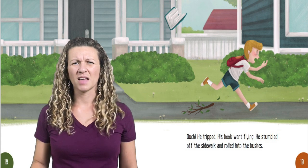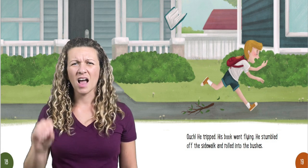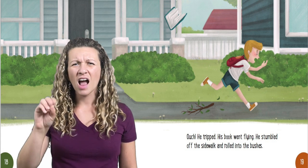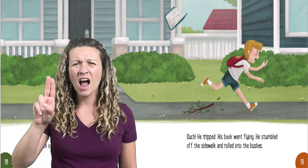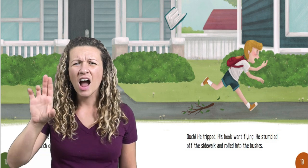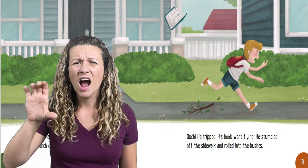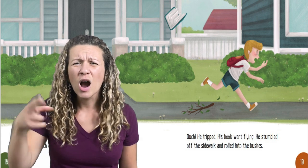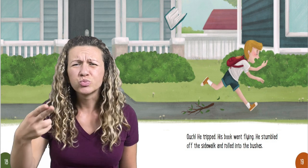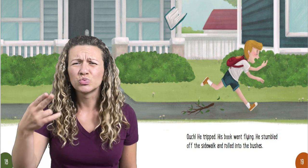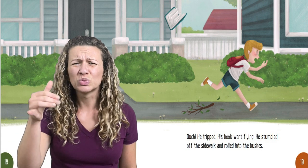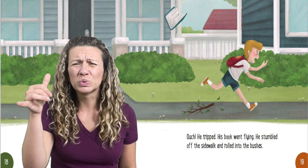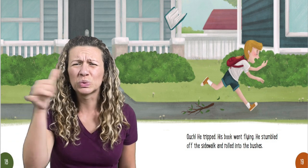James